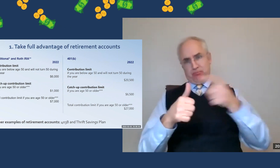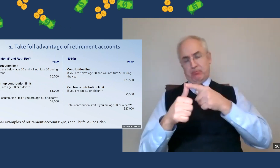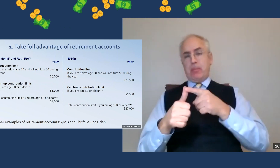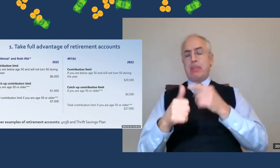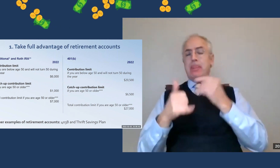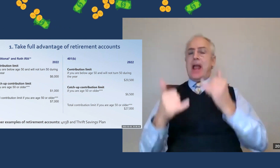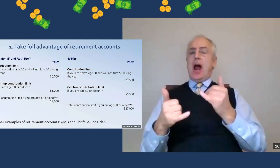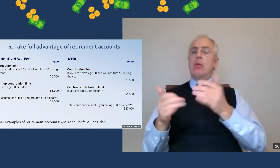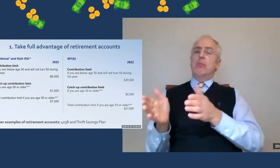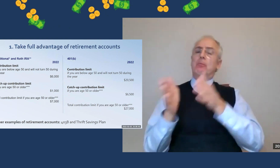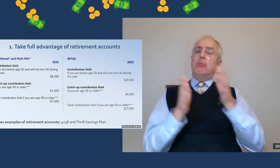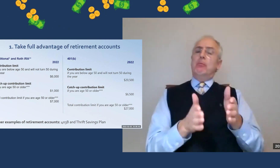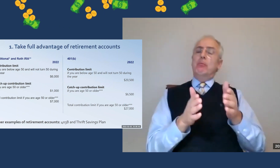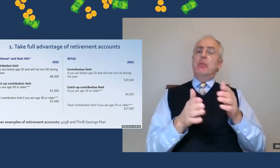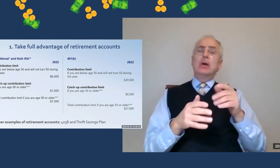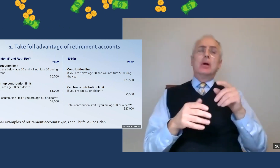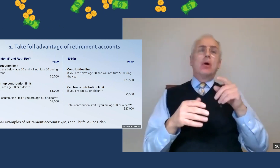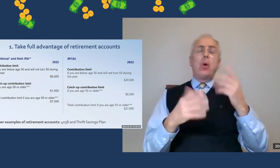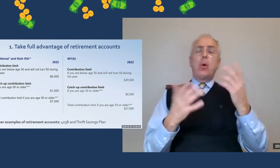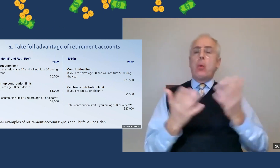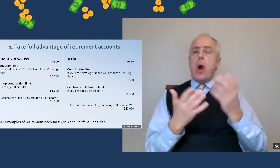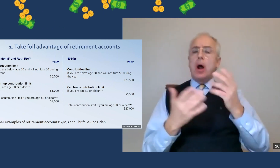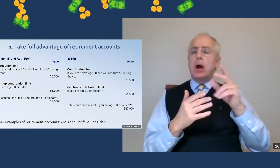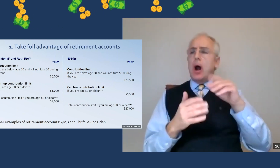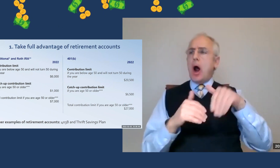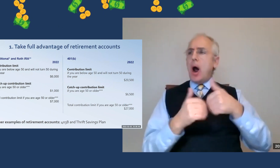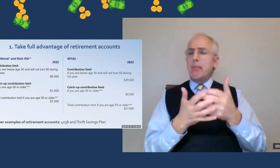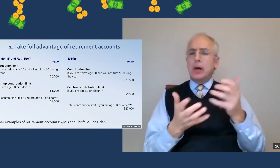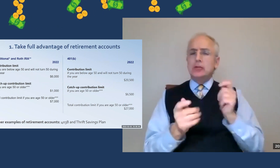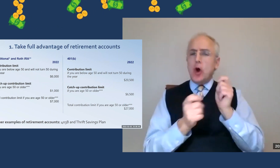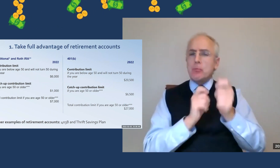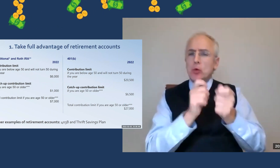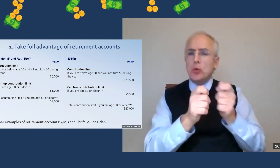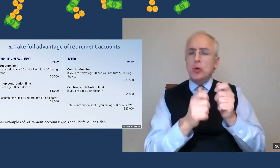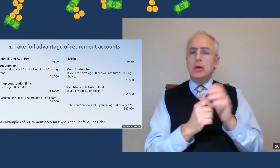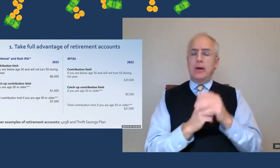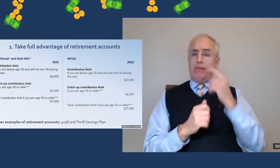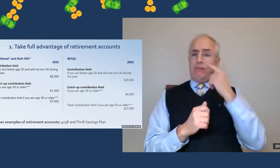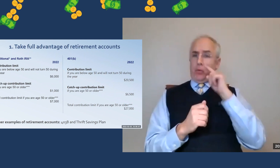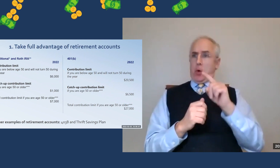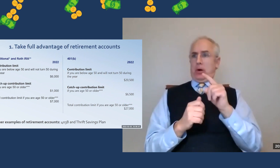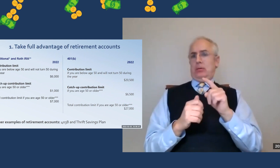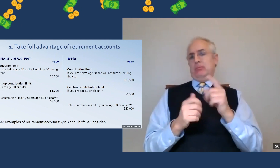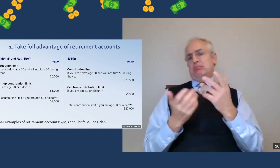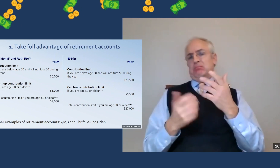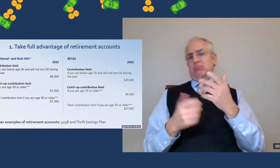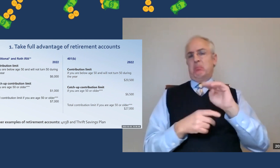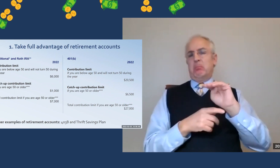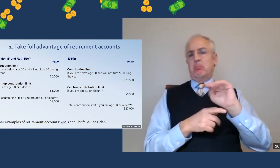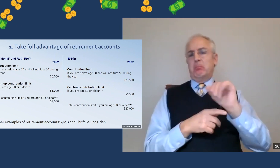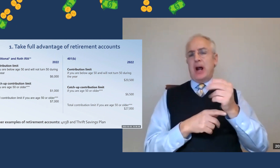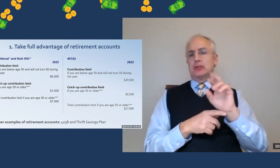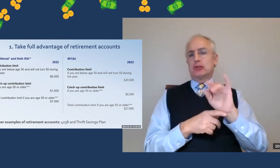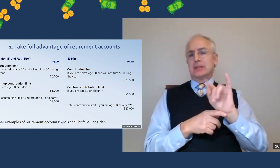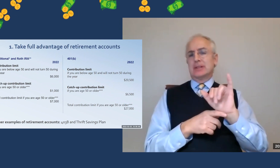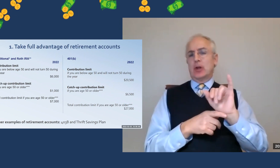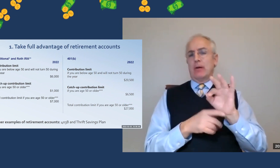retirement. So now that we have that one goal in mind, how much can you contribute? Let's talk about that.